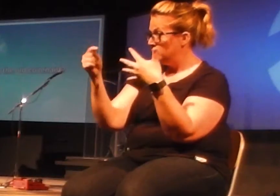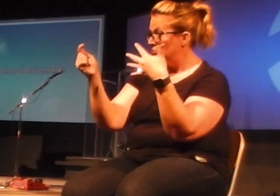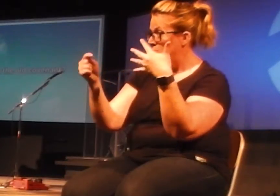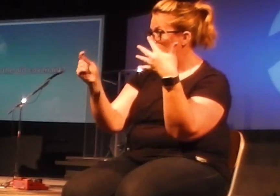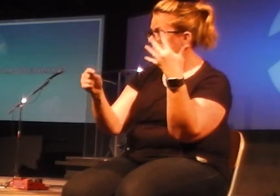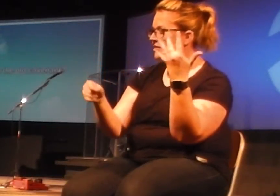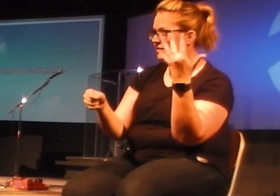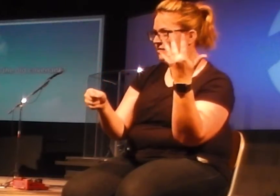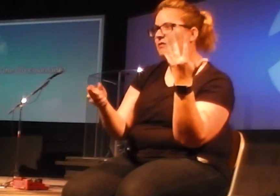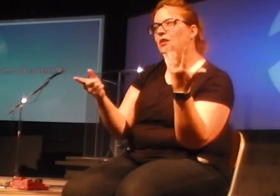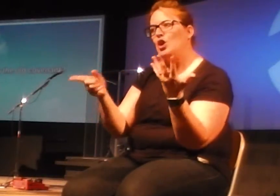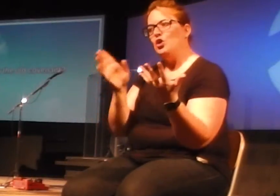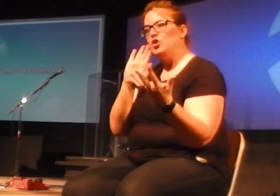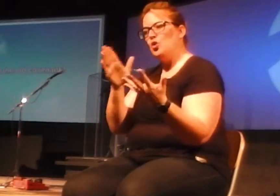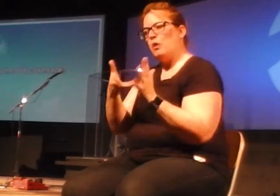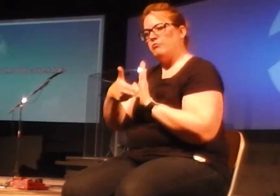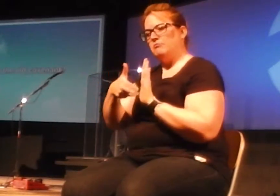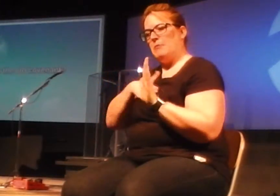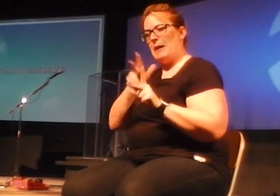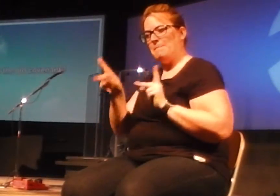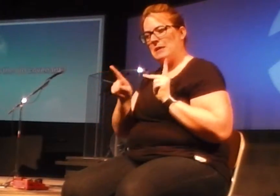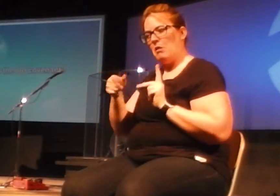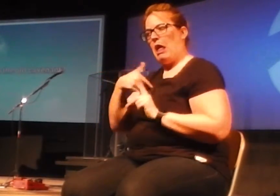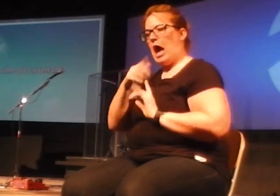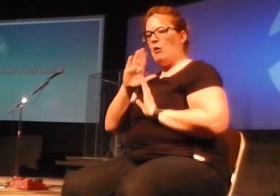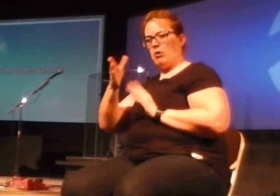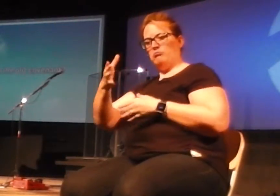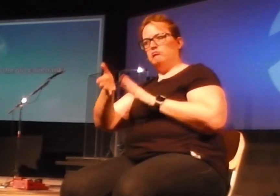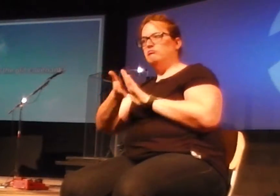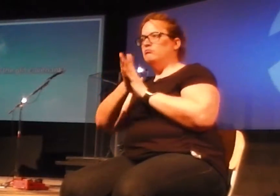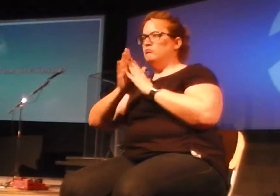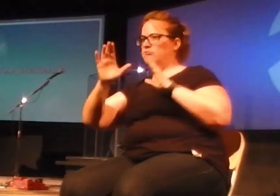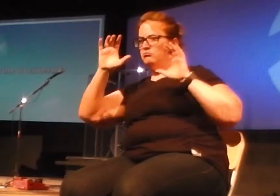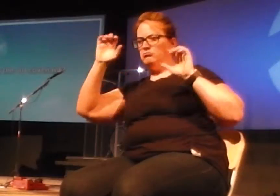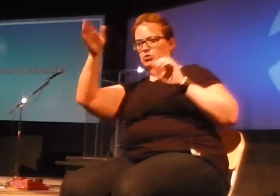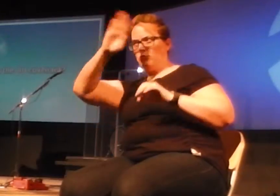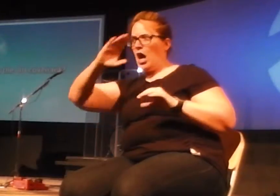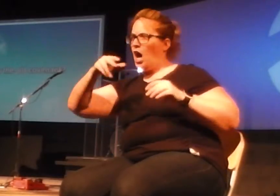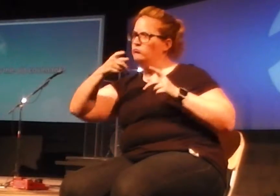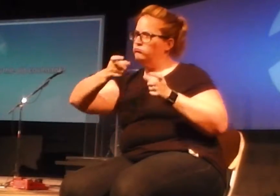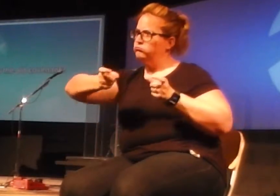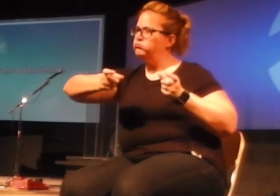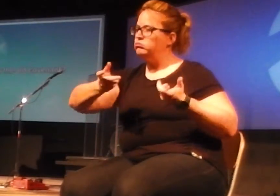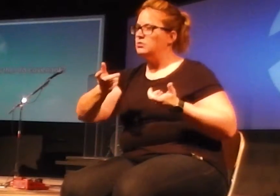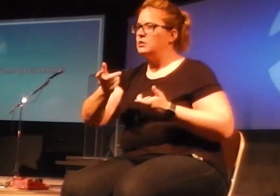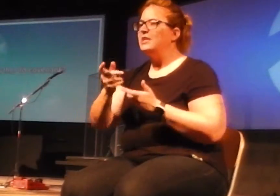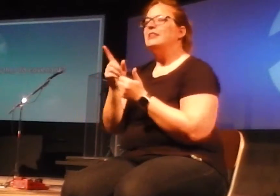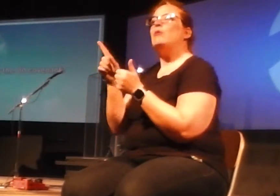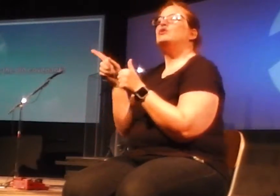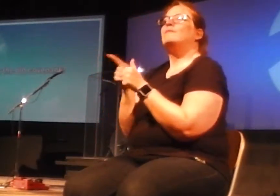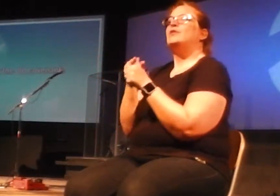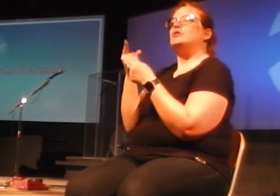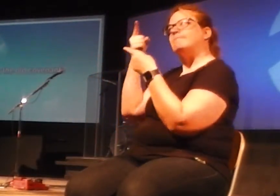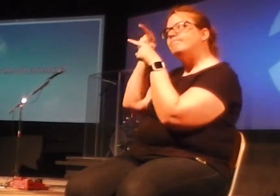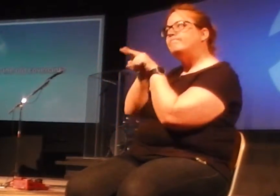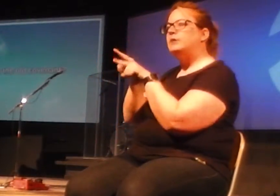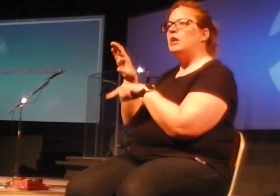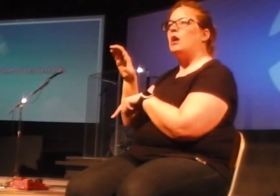then you will be my people and I will be your God. And that was kind of the deal. That was the first covenant. Now, there are three parts